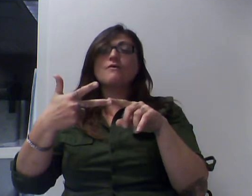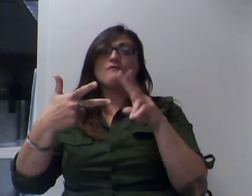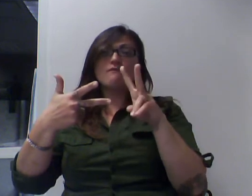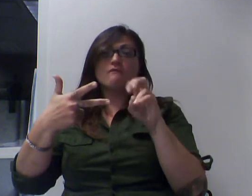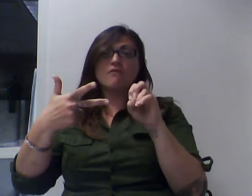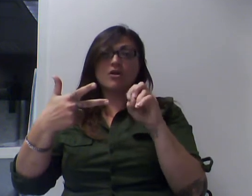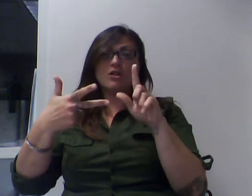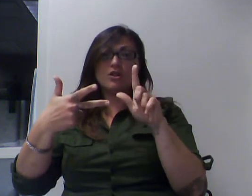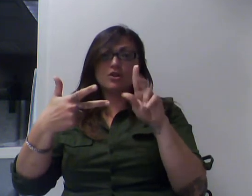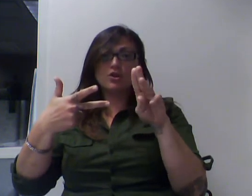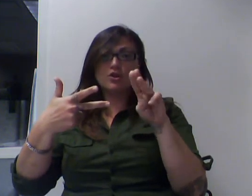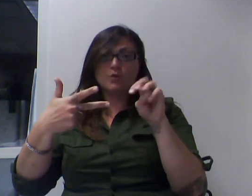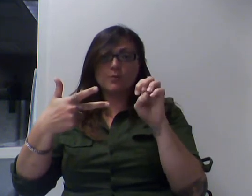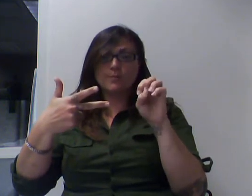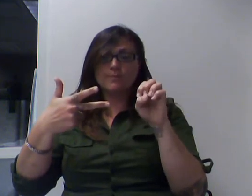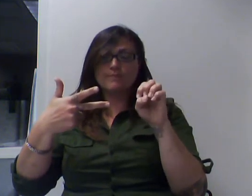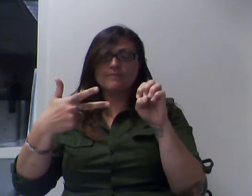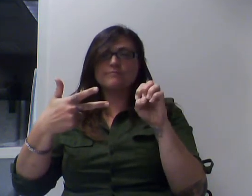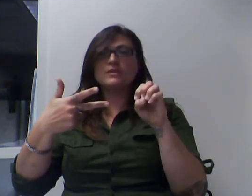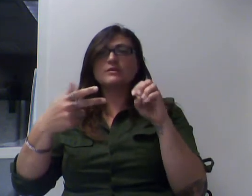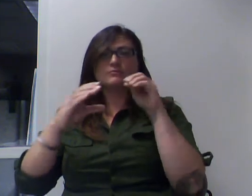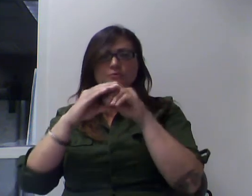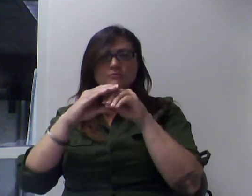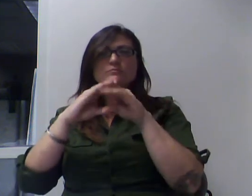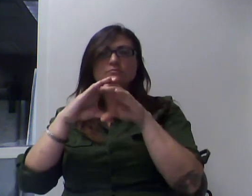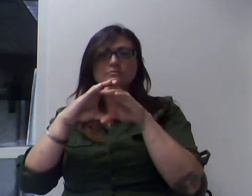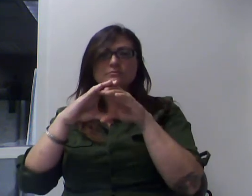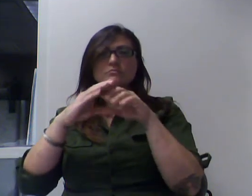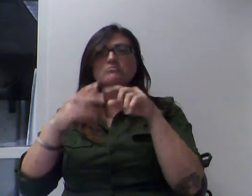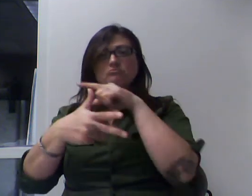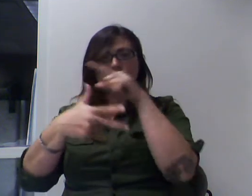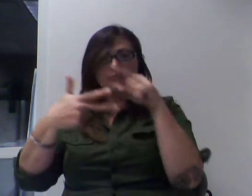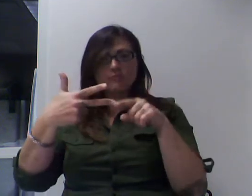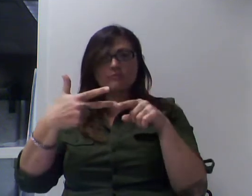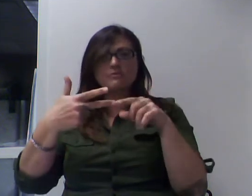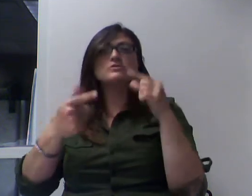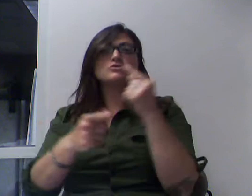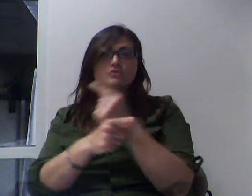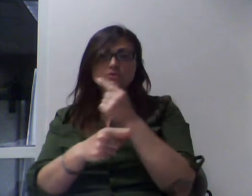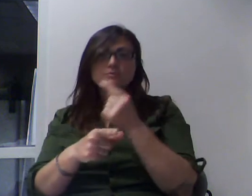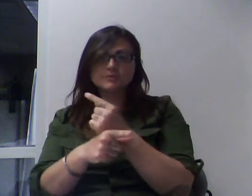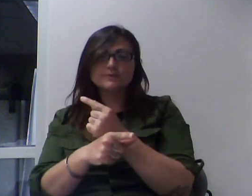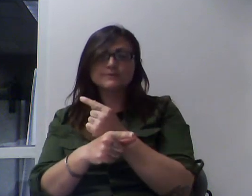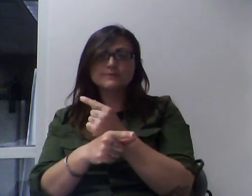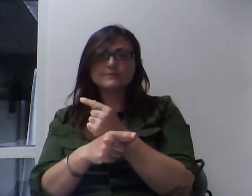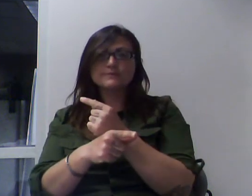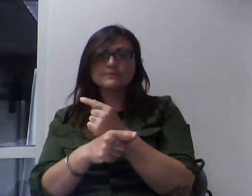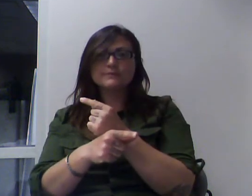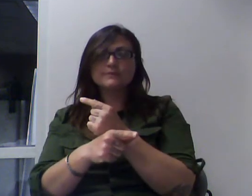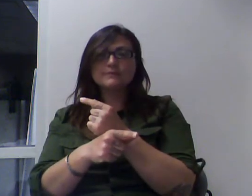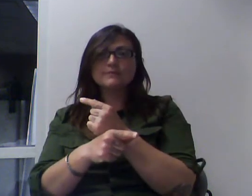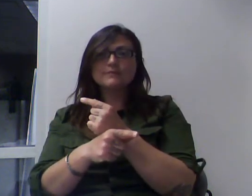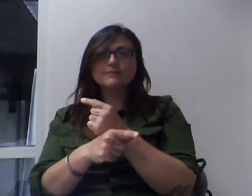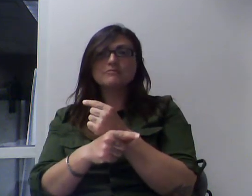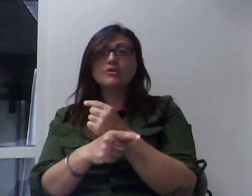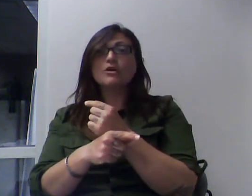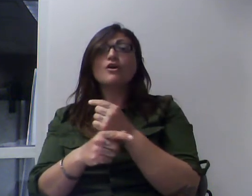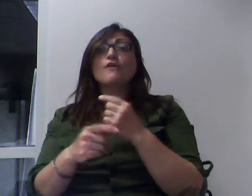And before we get too far in for the lesson here, I would like to try to explain what these things mean a little bit, these